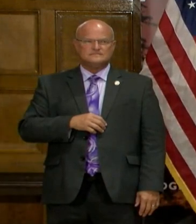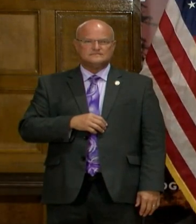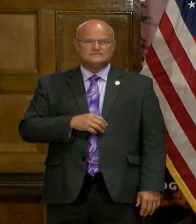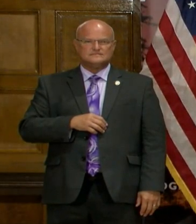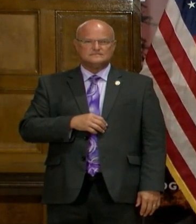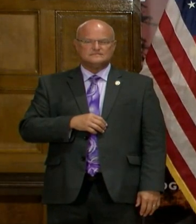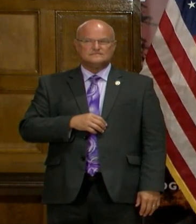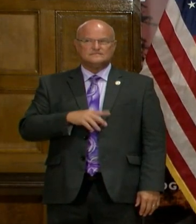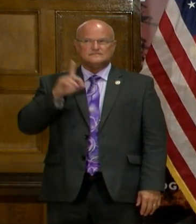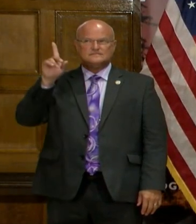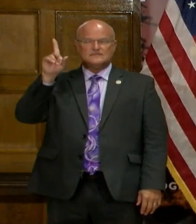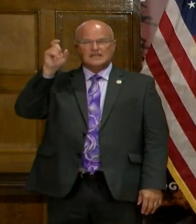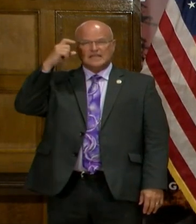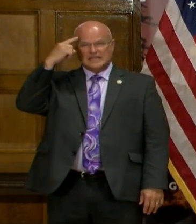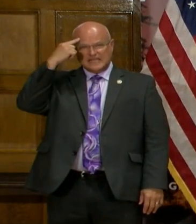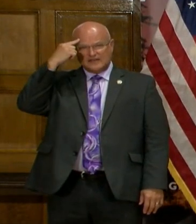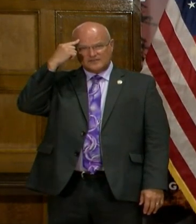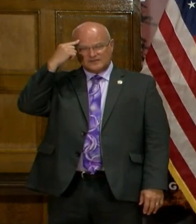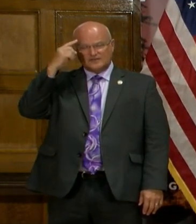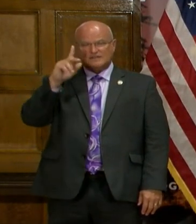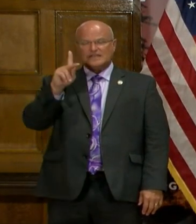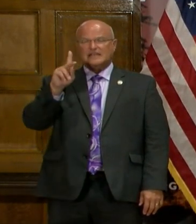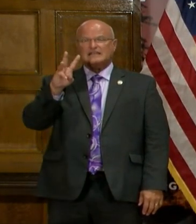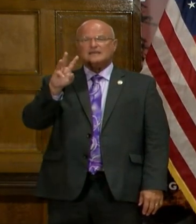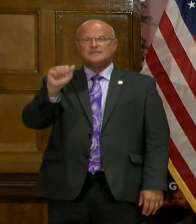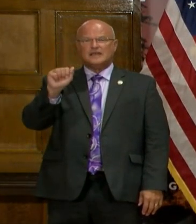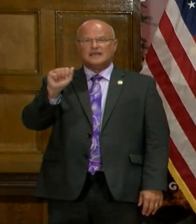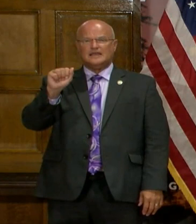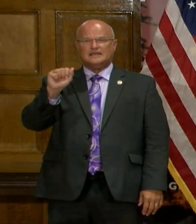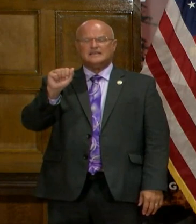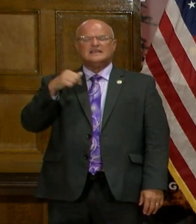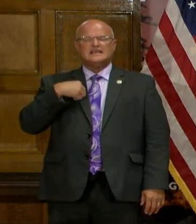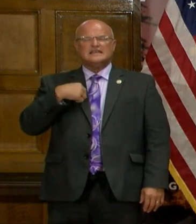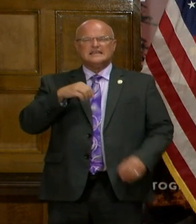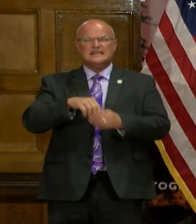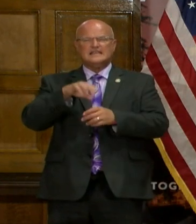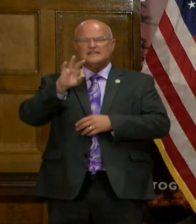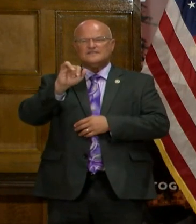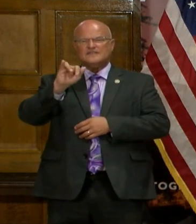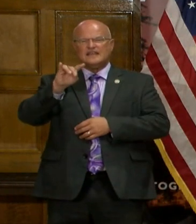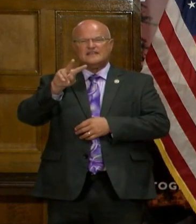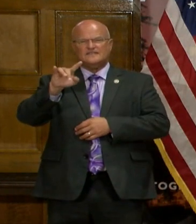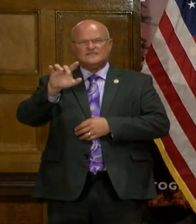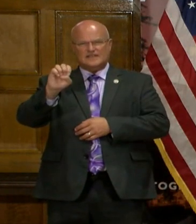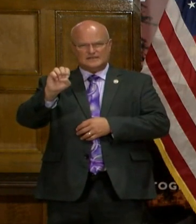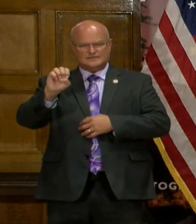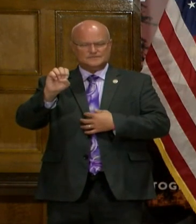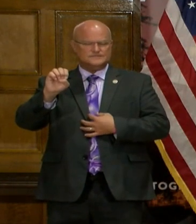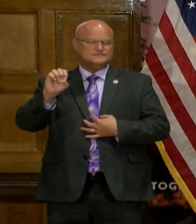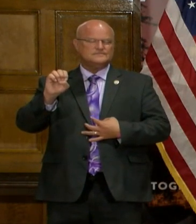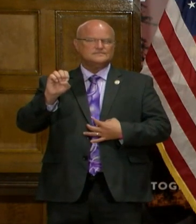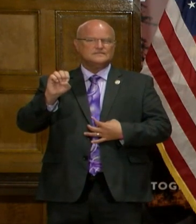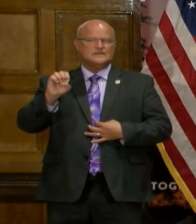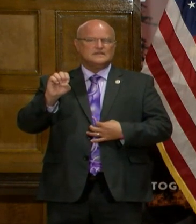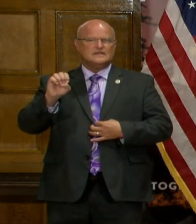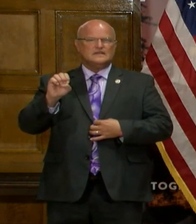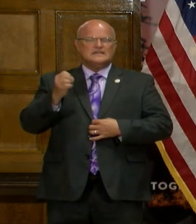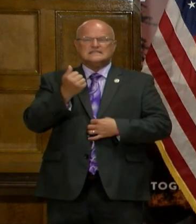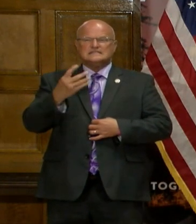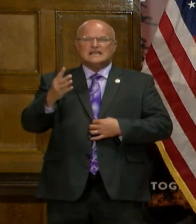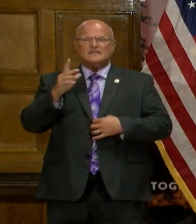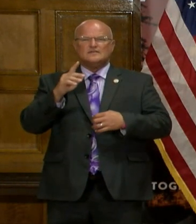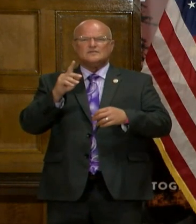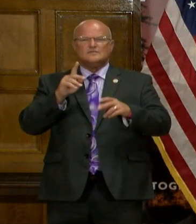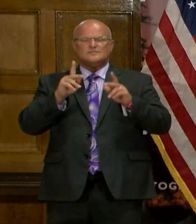Hey, Governor, it's Chelsea Helms with KNWA Fox 24 in Fayetteville. Attorney General Leslie Rutledge posted several photos of